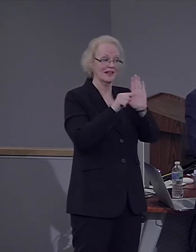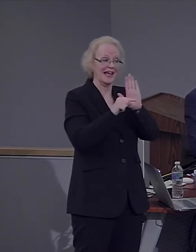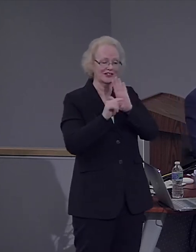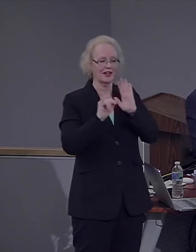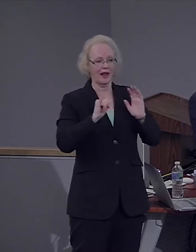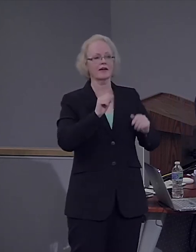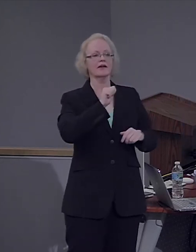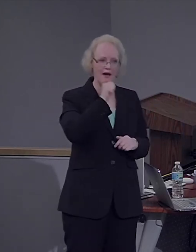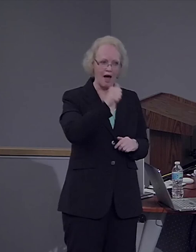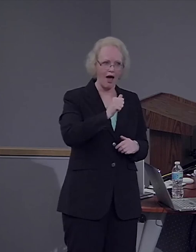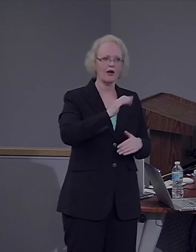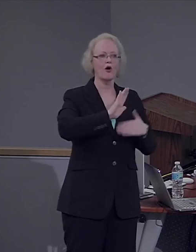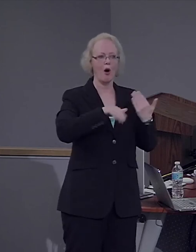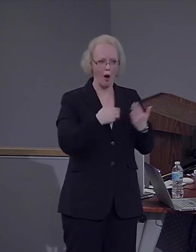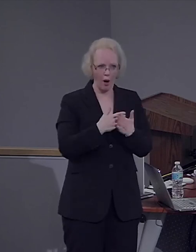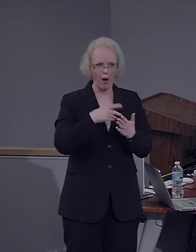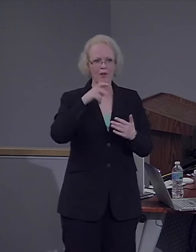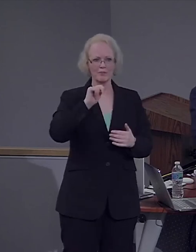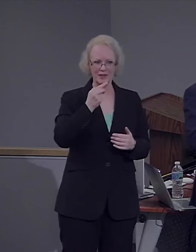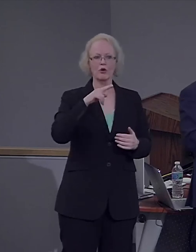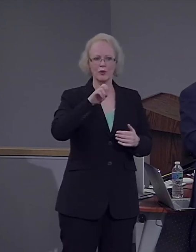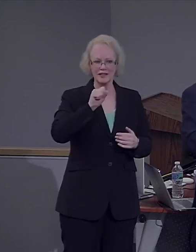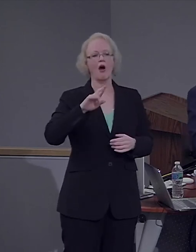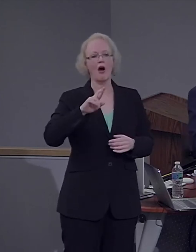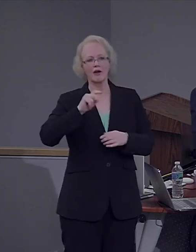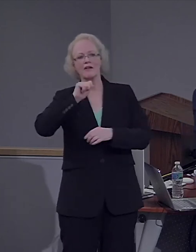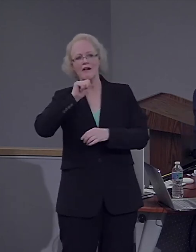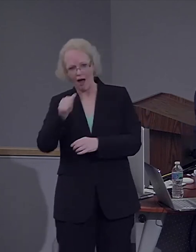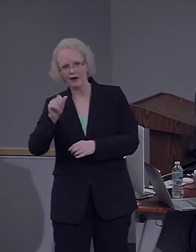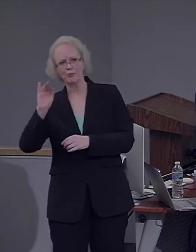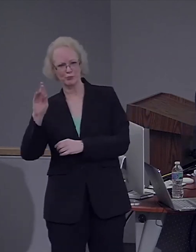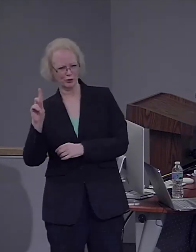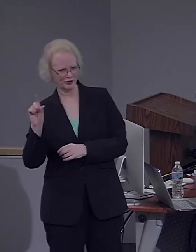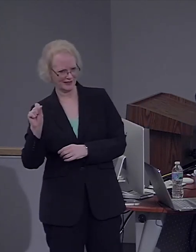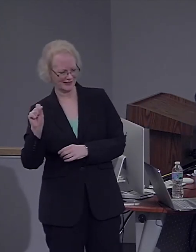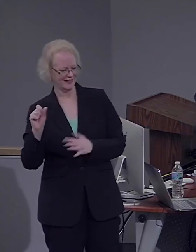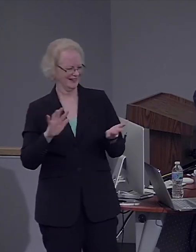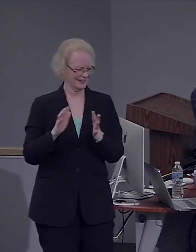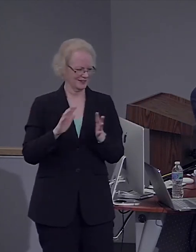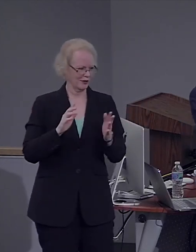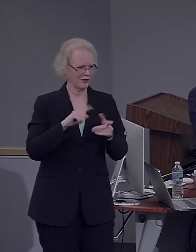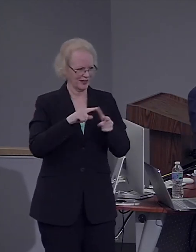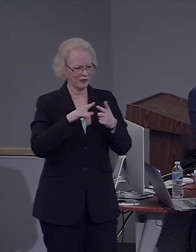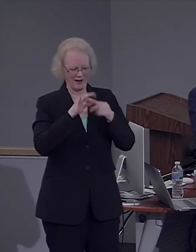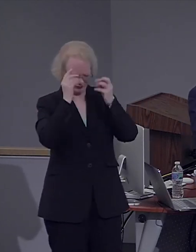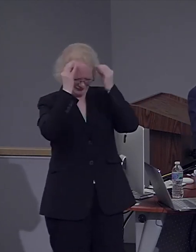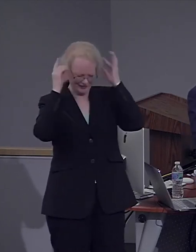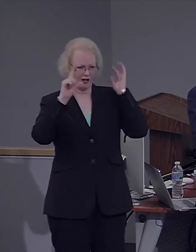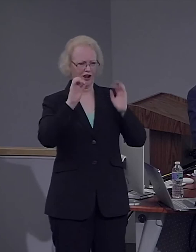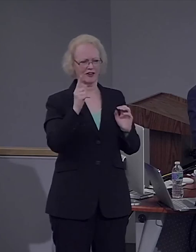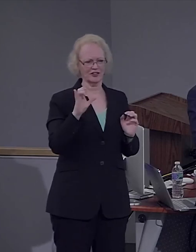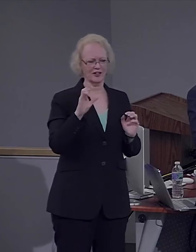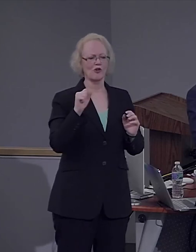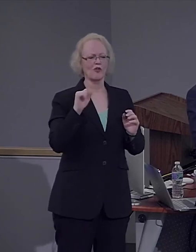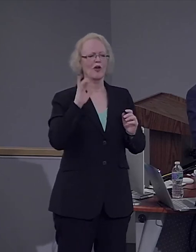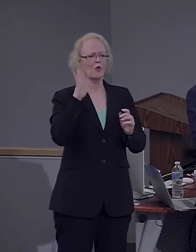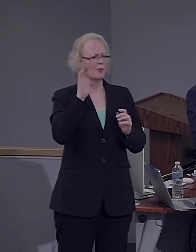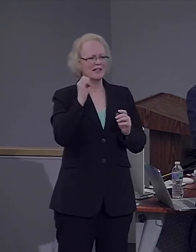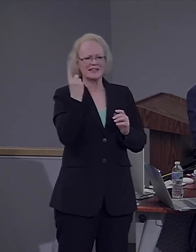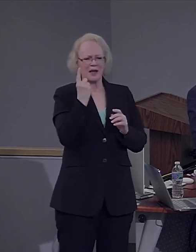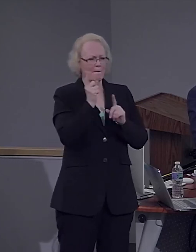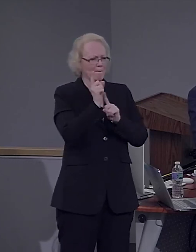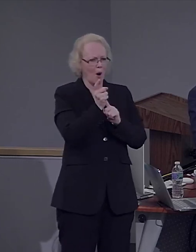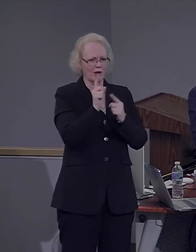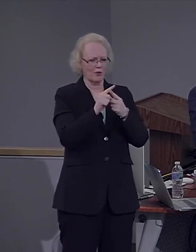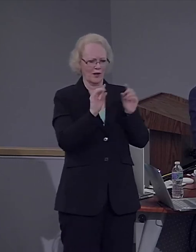okay? Then you begin to do all sorts of logic or something like that. So, I think there will be a moment where it begins to be mathematics. And I also think